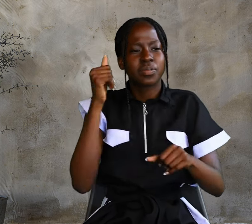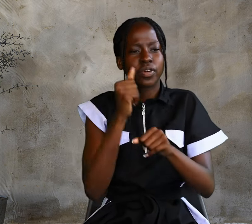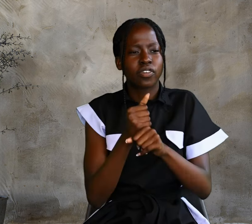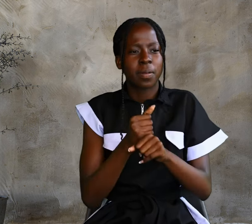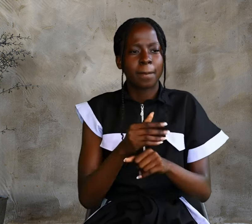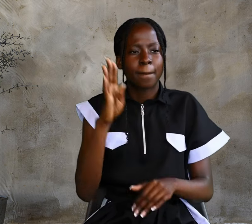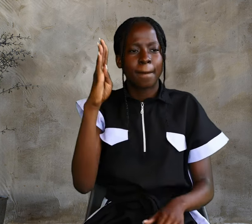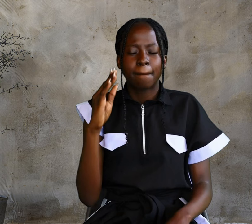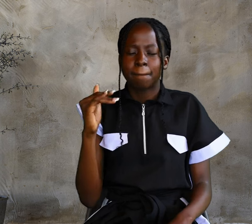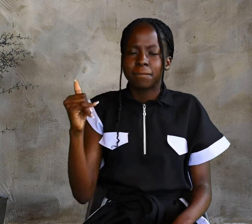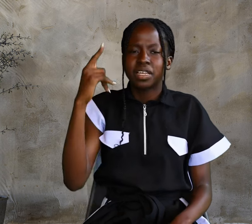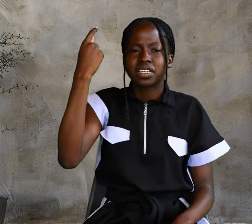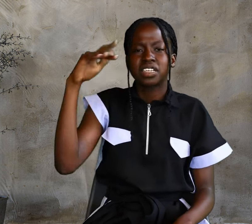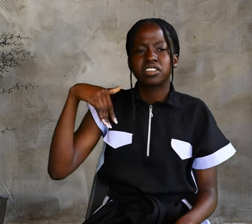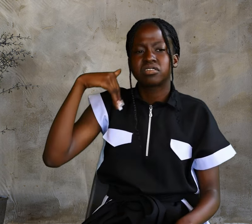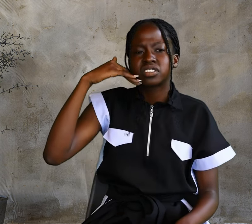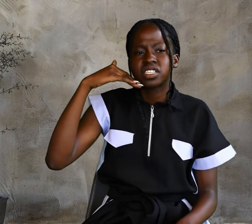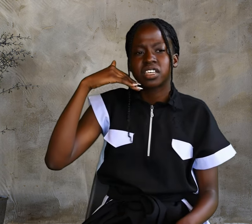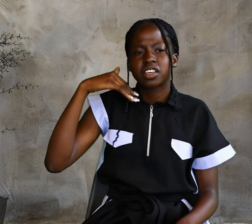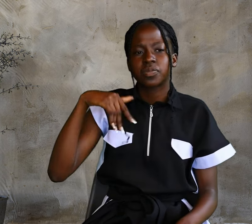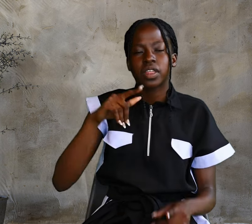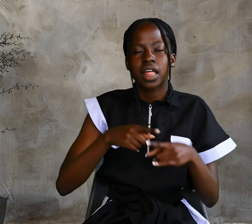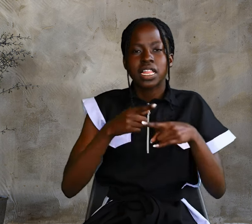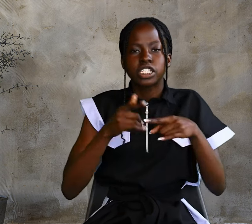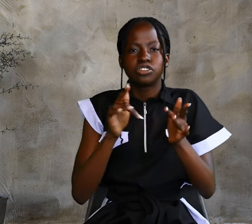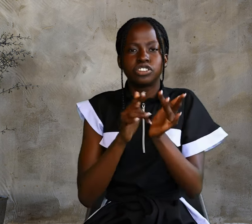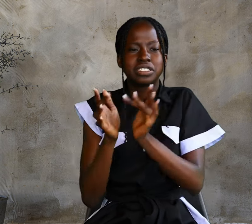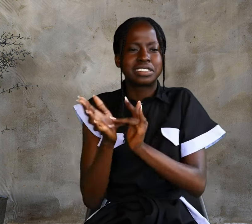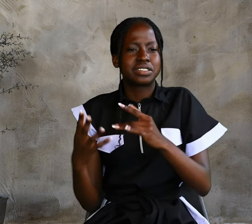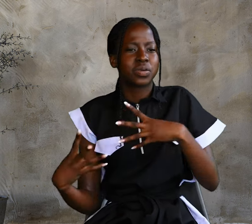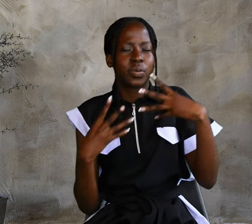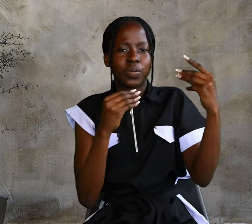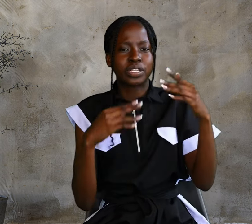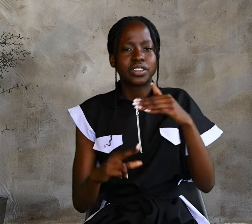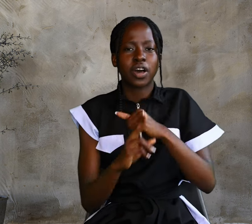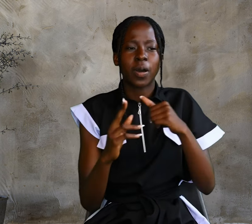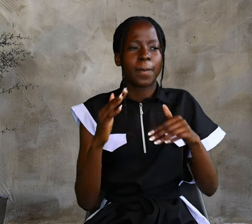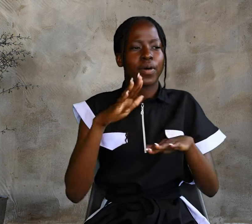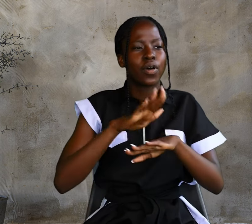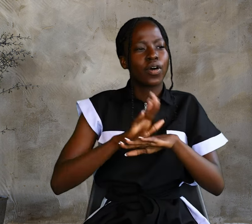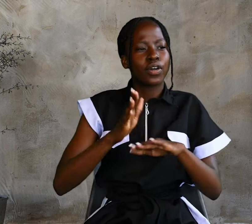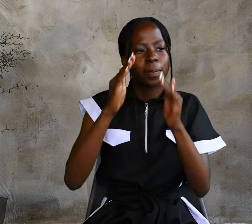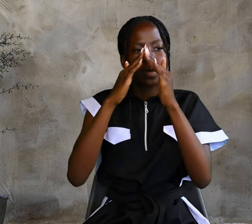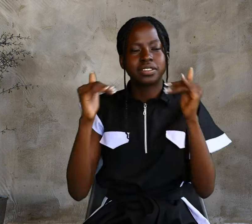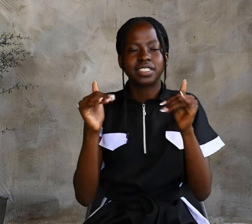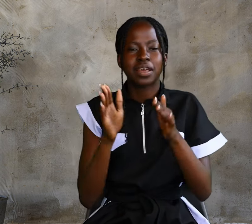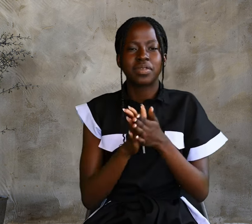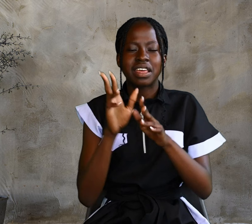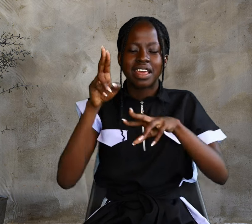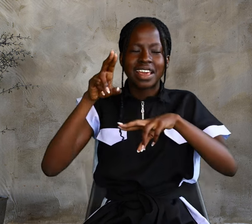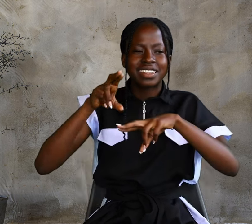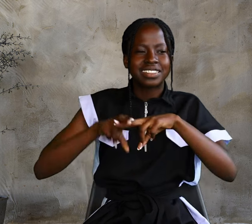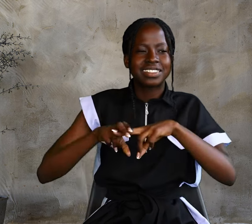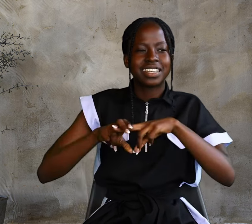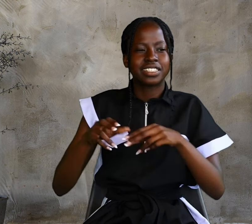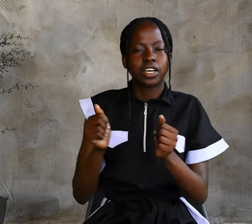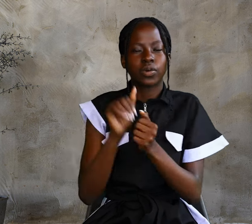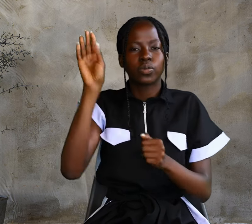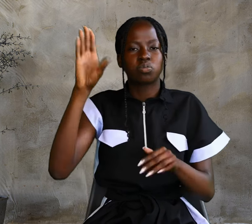healing the sick. Then Jesus went up on a mountainside and sat